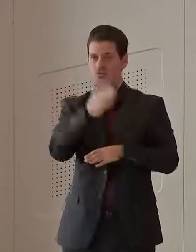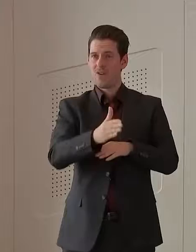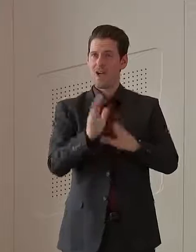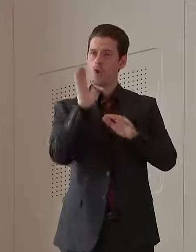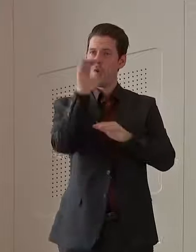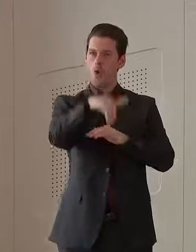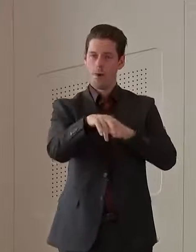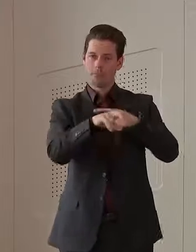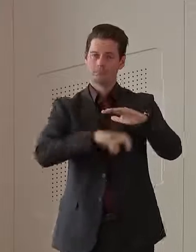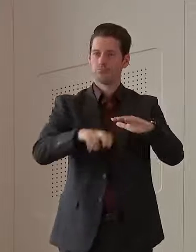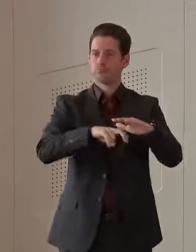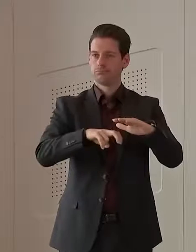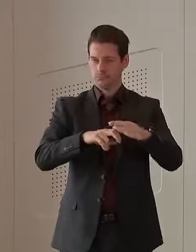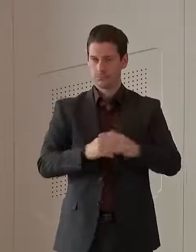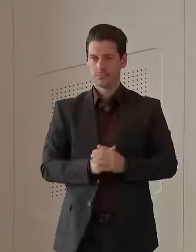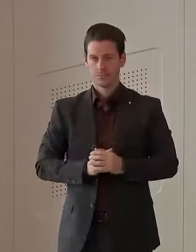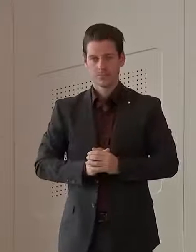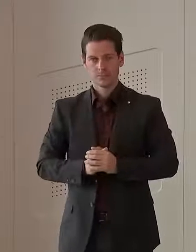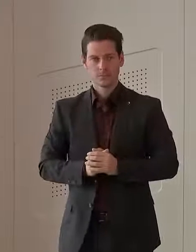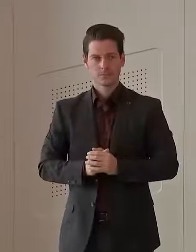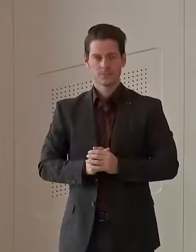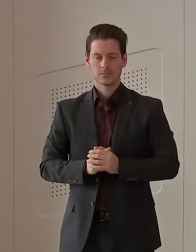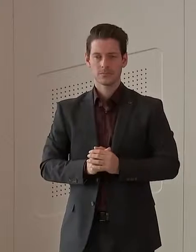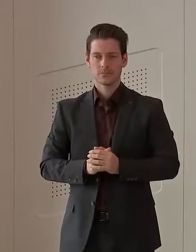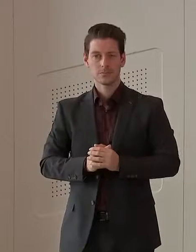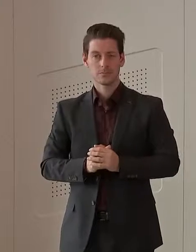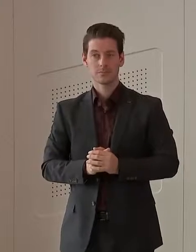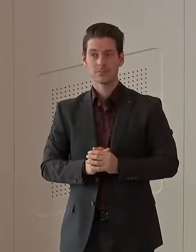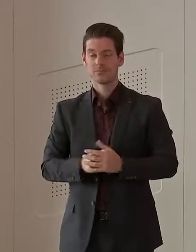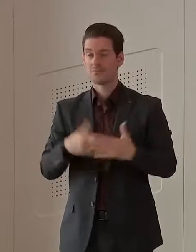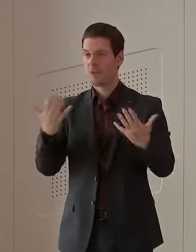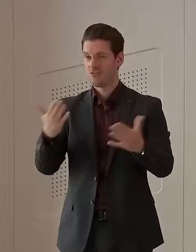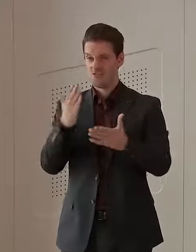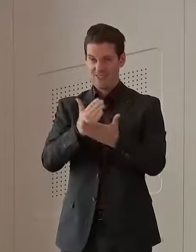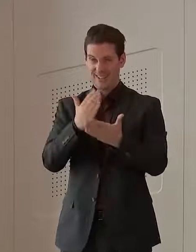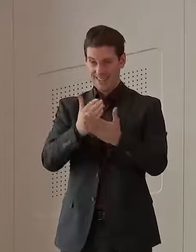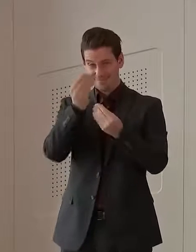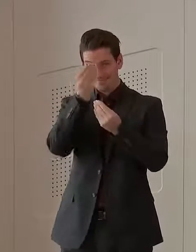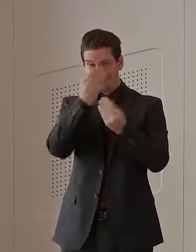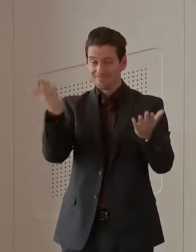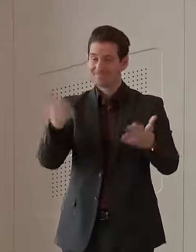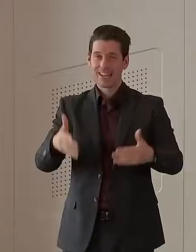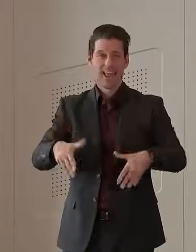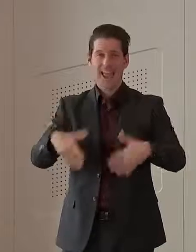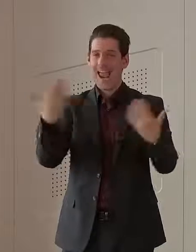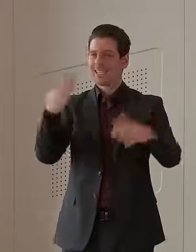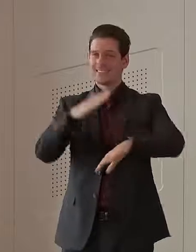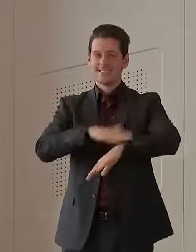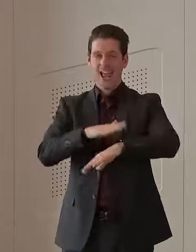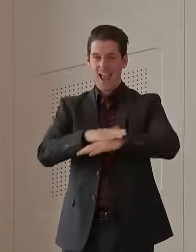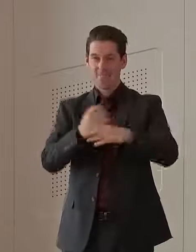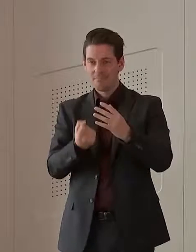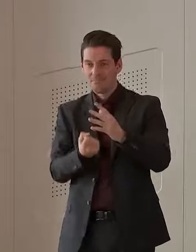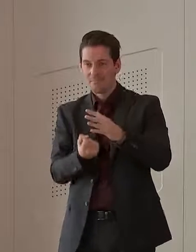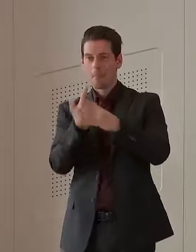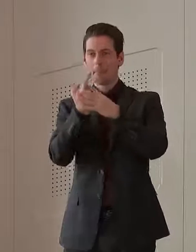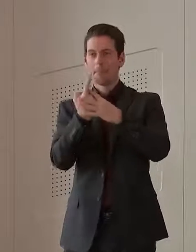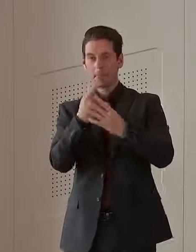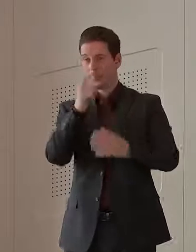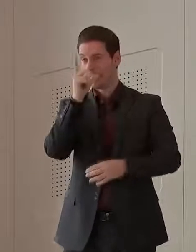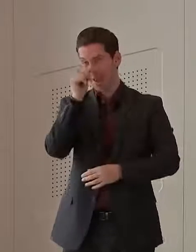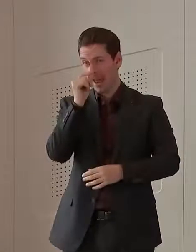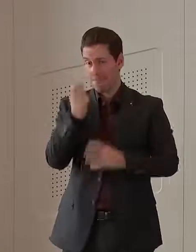should do. But it's a point that we could have a case turn up anywhere. So please, to all Queenslanders,